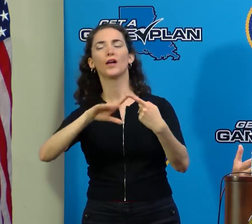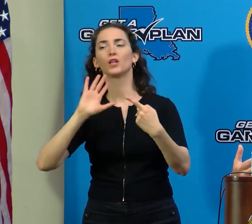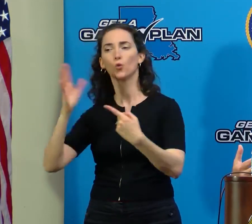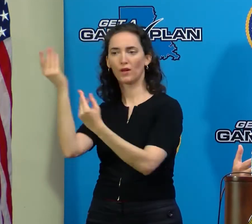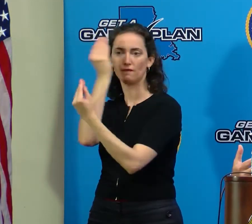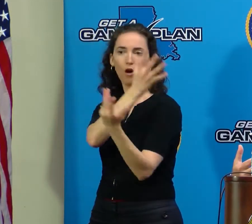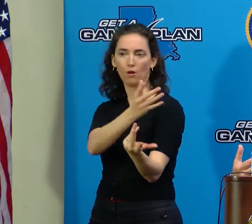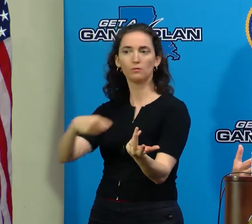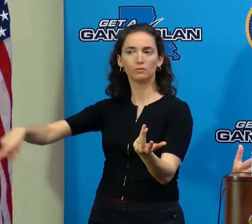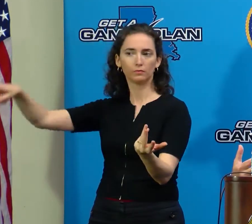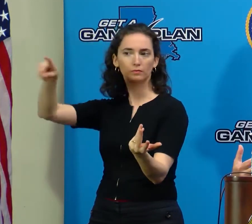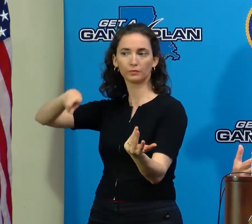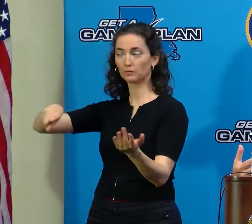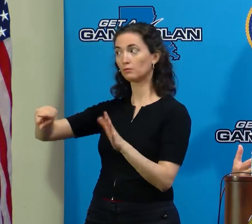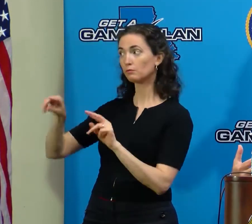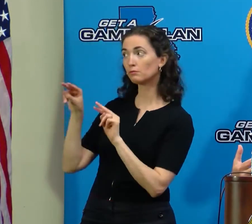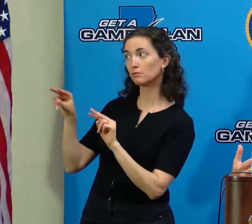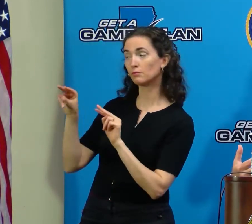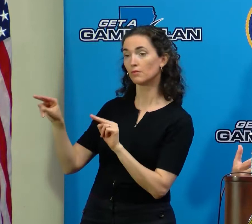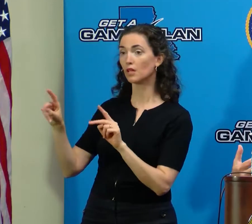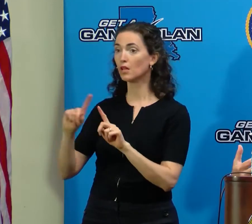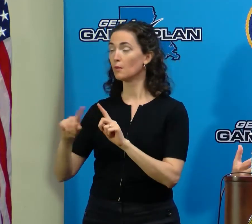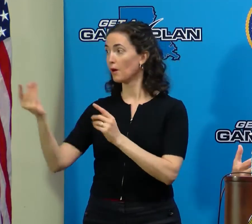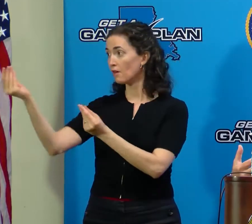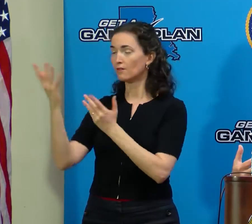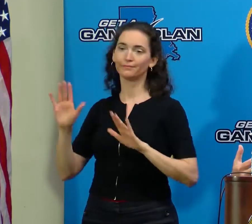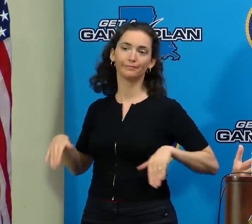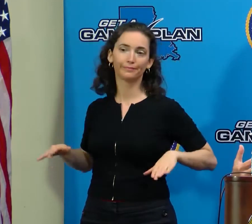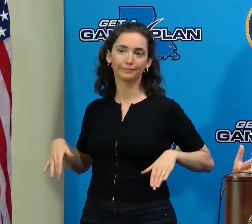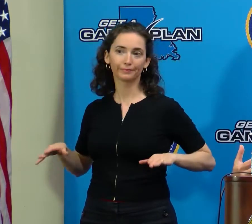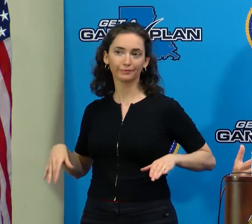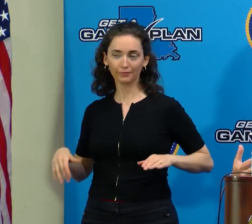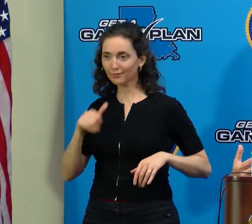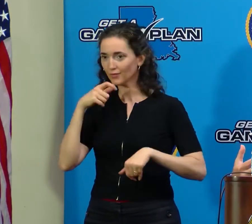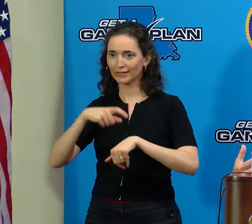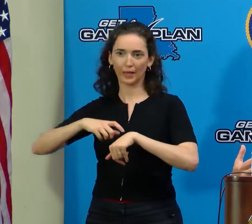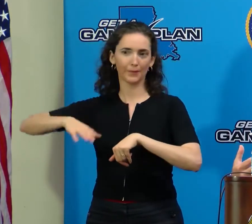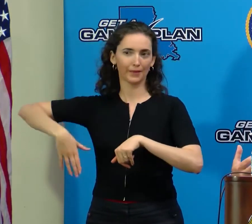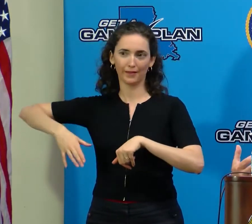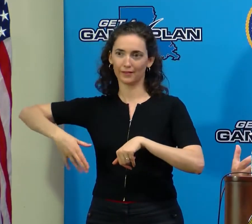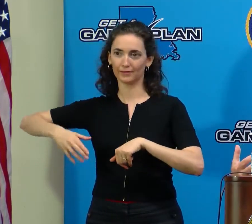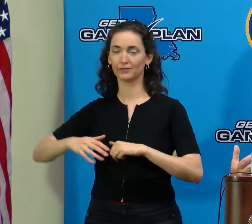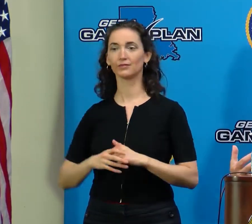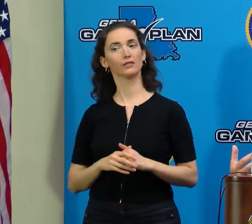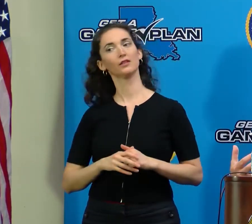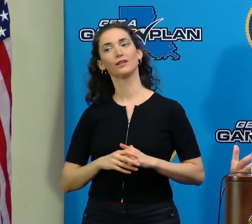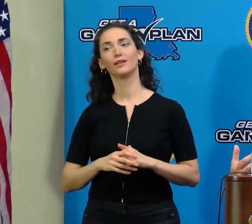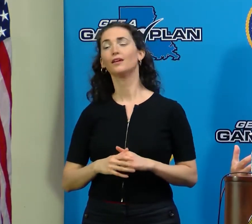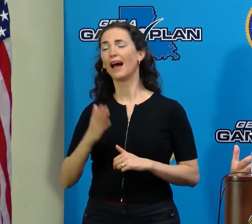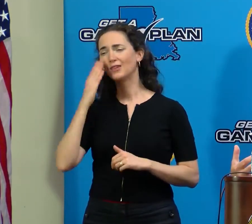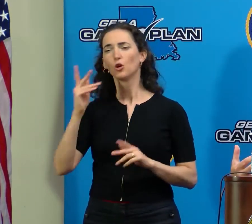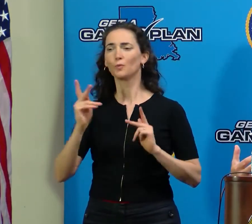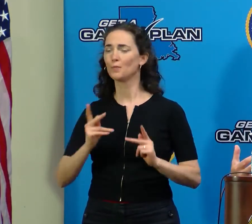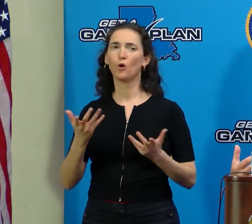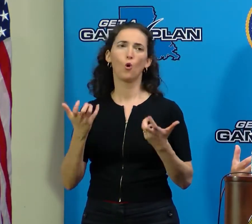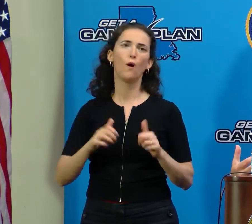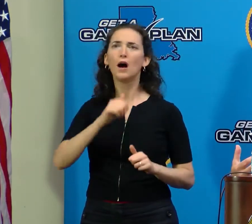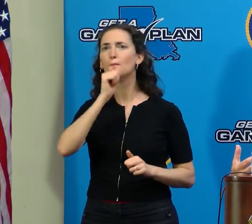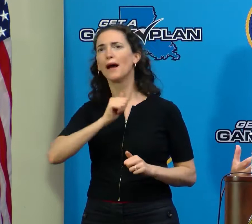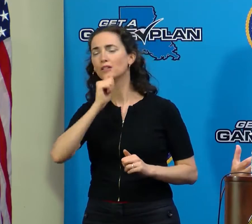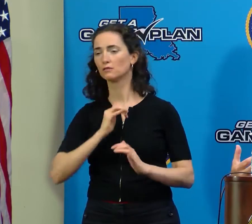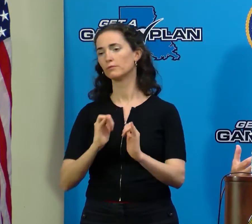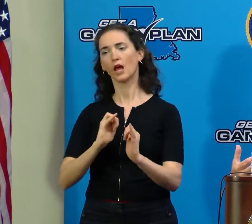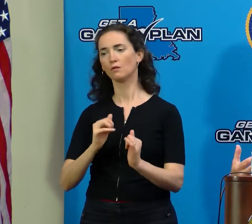quite frankly, we're just not there yet. And, you know, people are impatient. I get it. I am too.